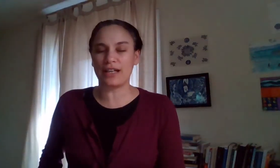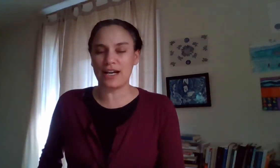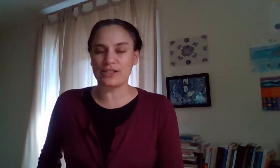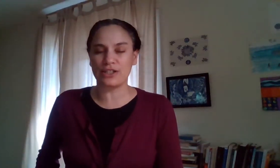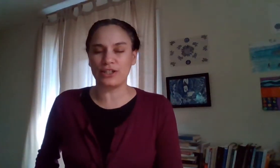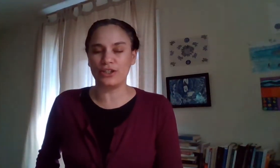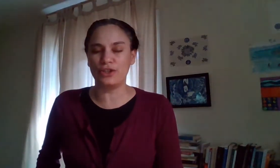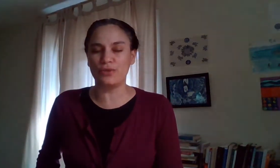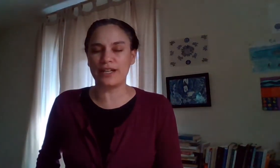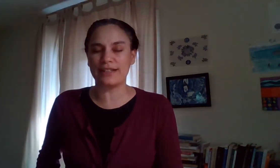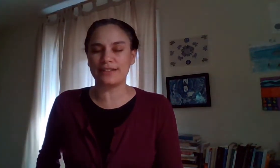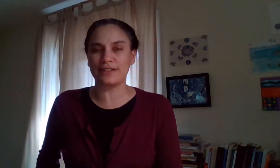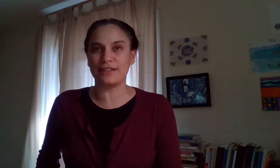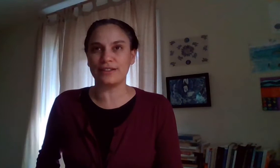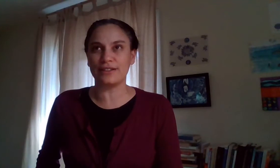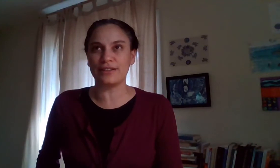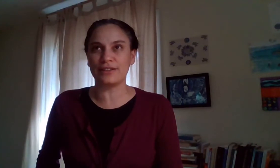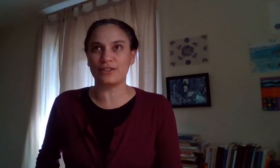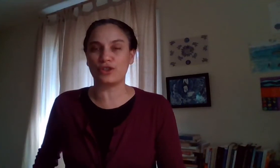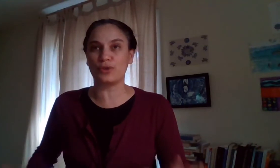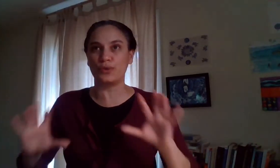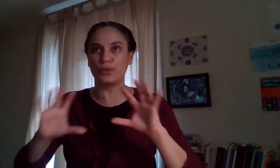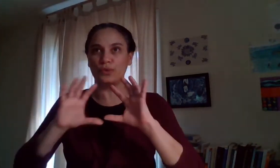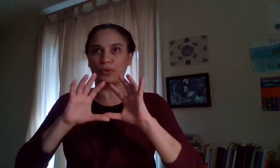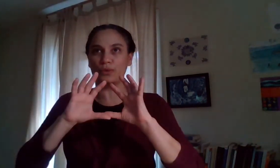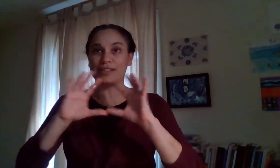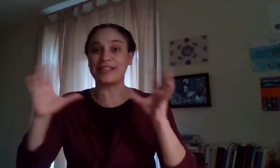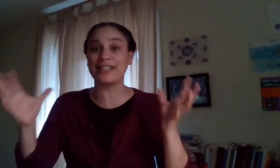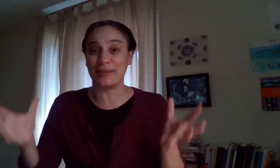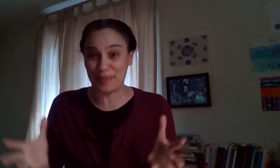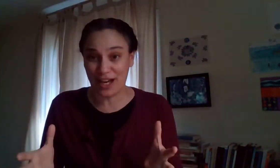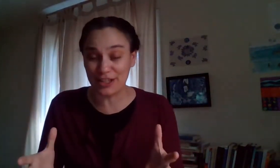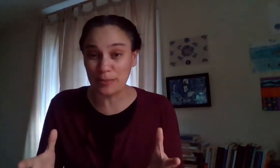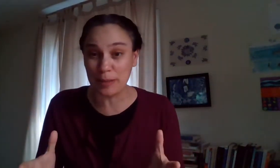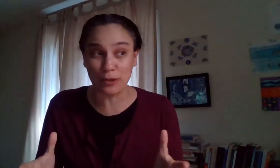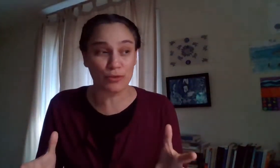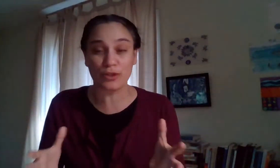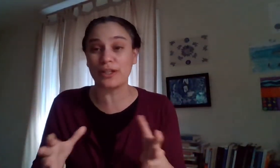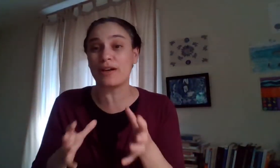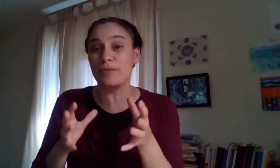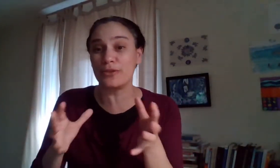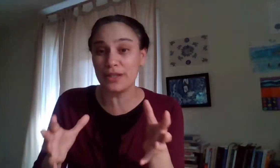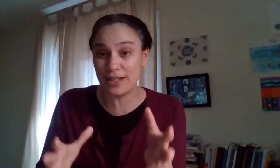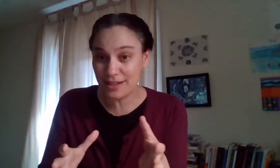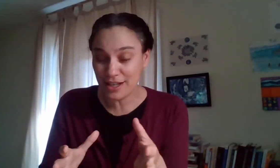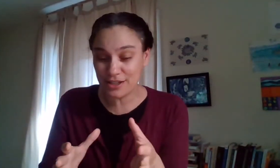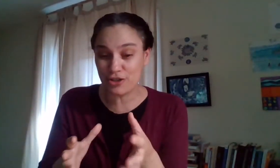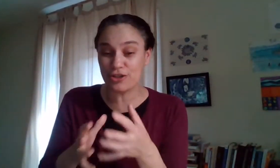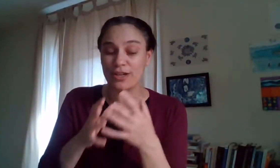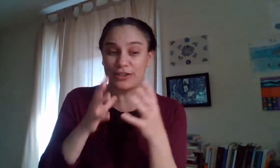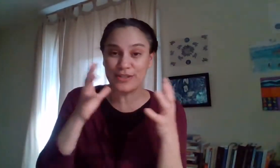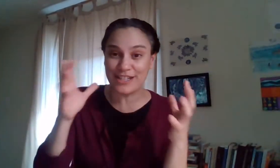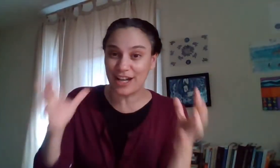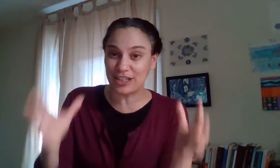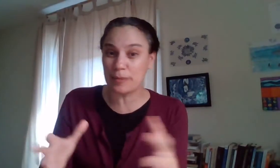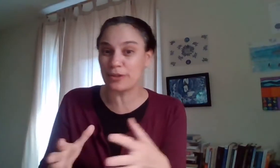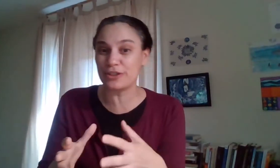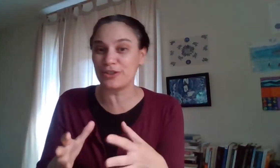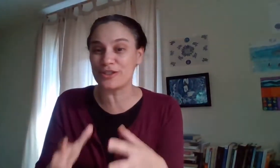class you get to see other people too so the community situation you get to see other people in your